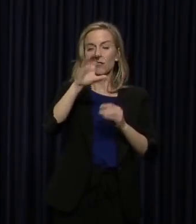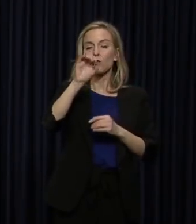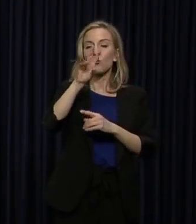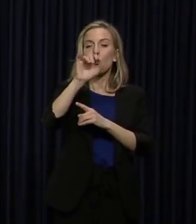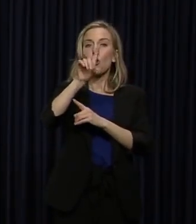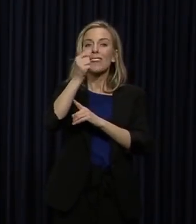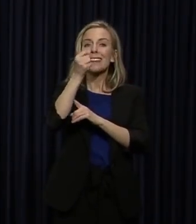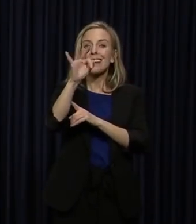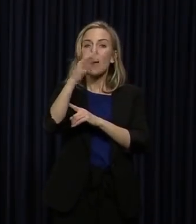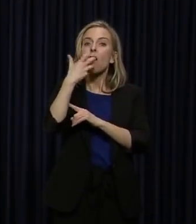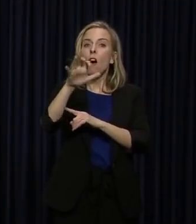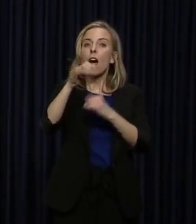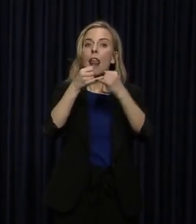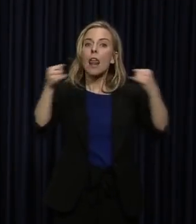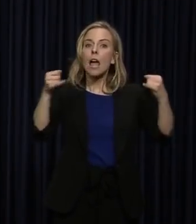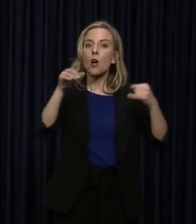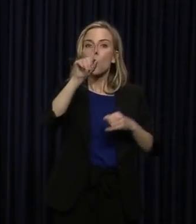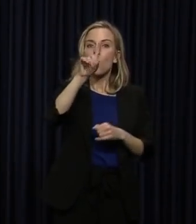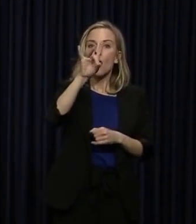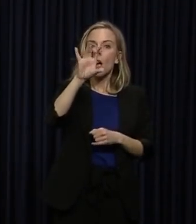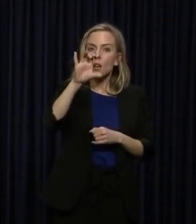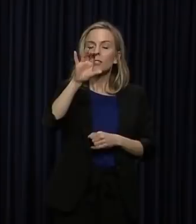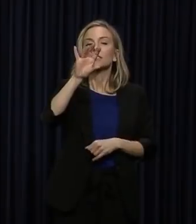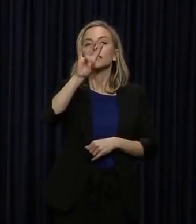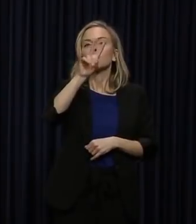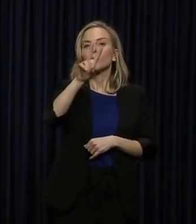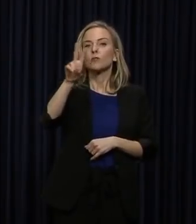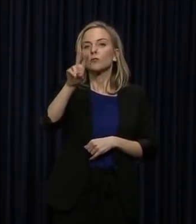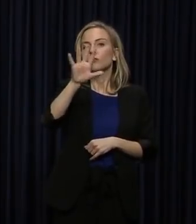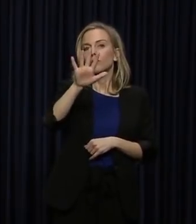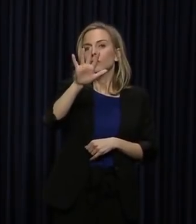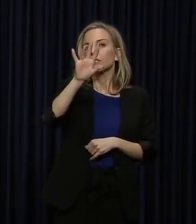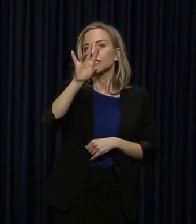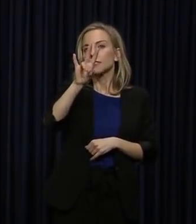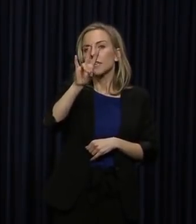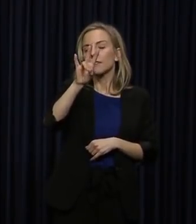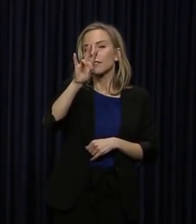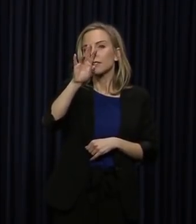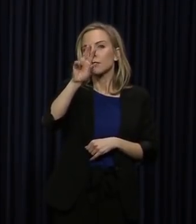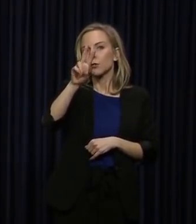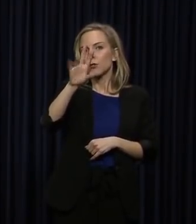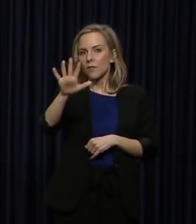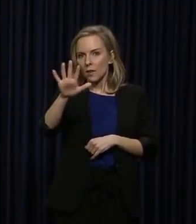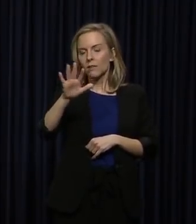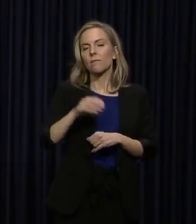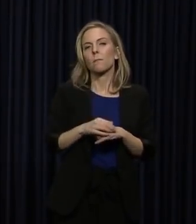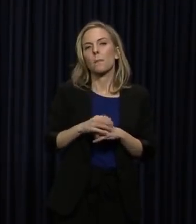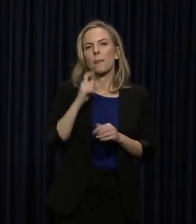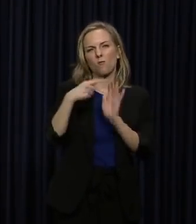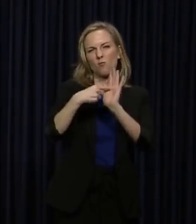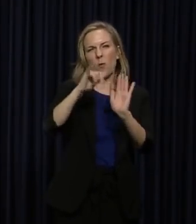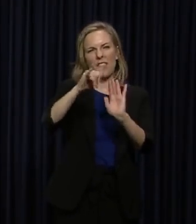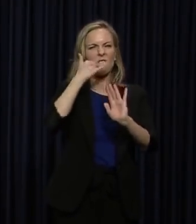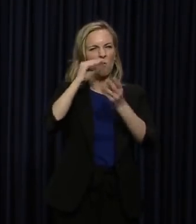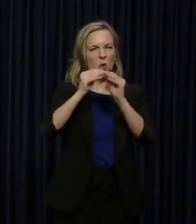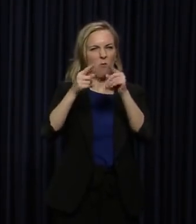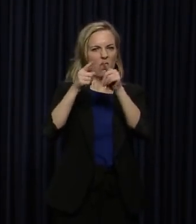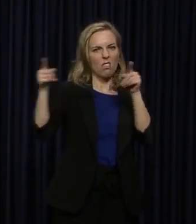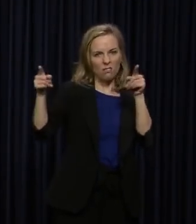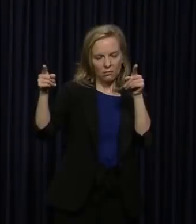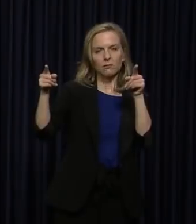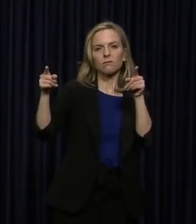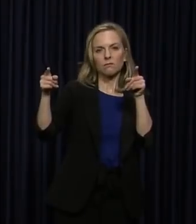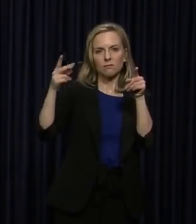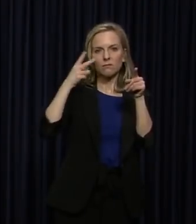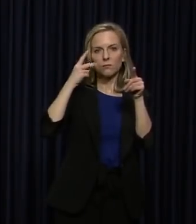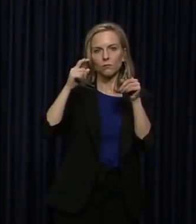hotline, 1-800-722-5725. Let's show that if we can, Kenneth.